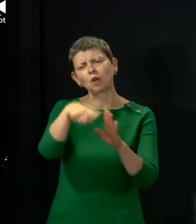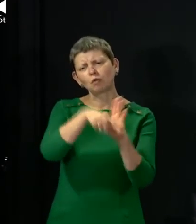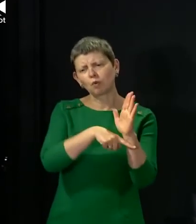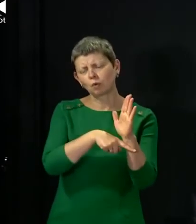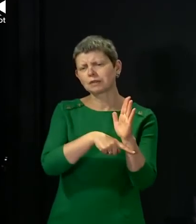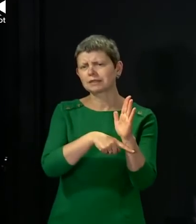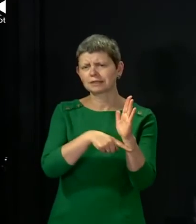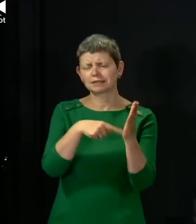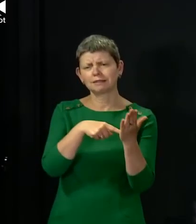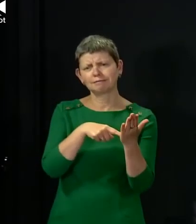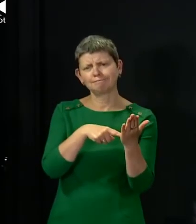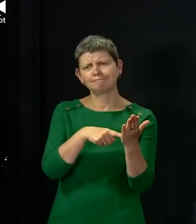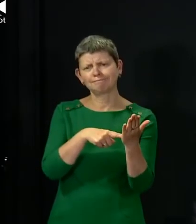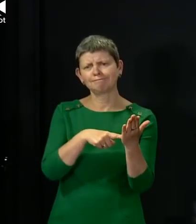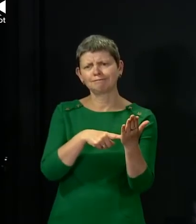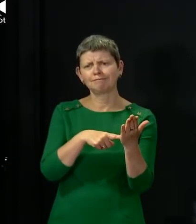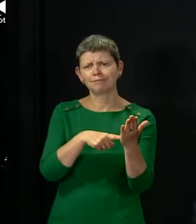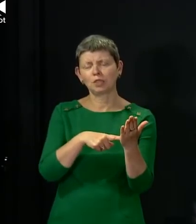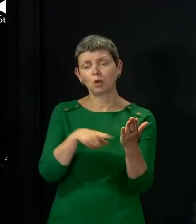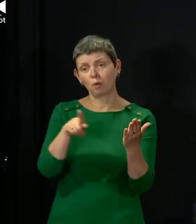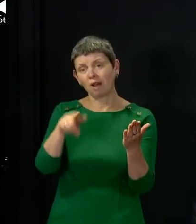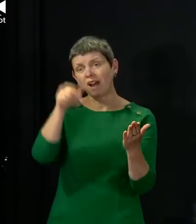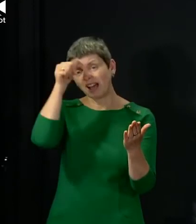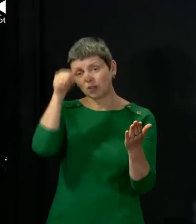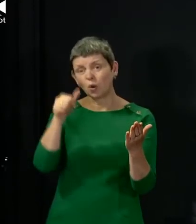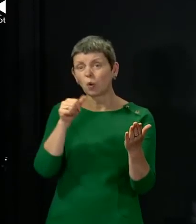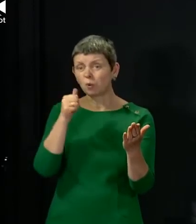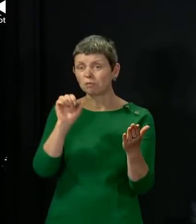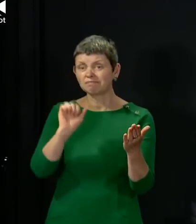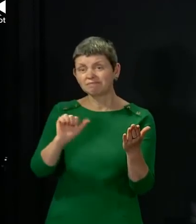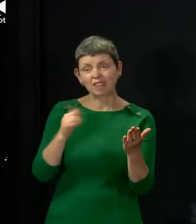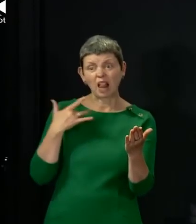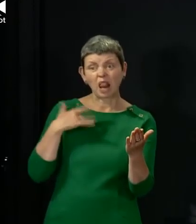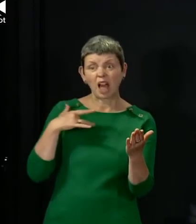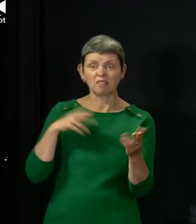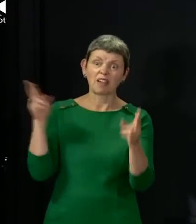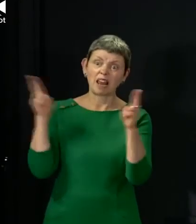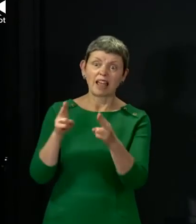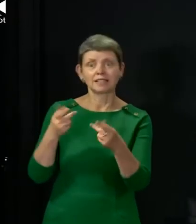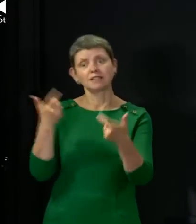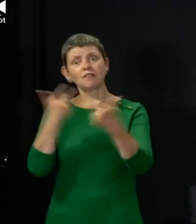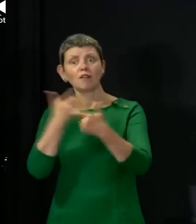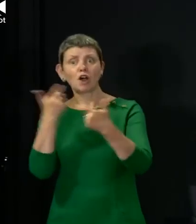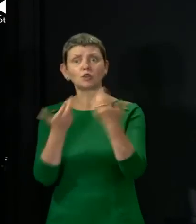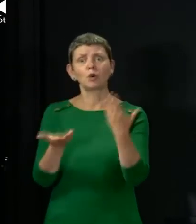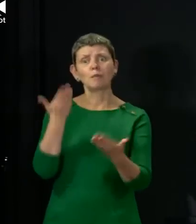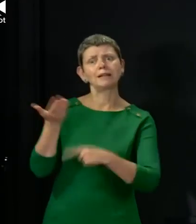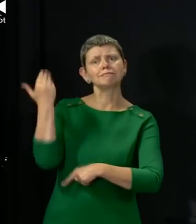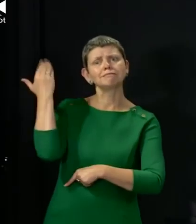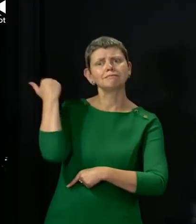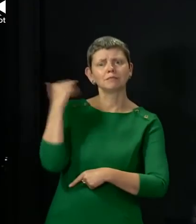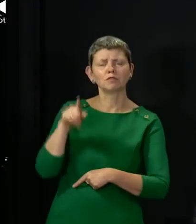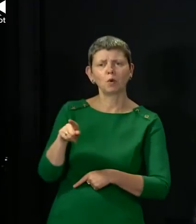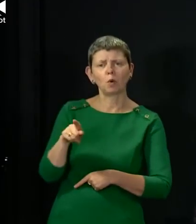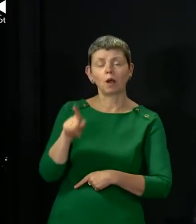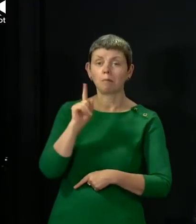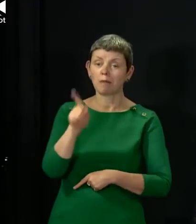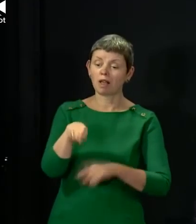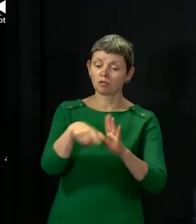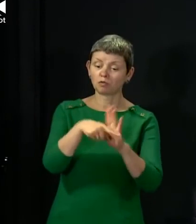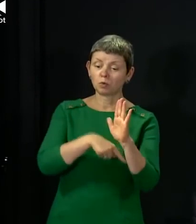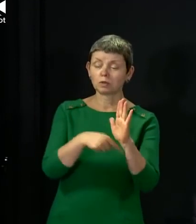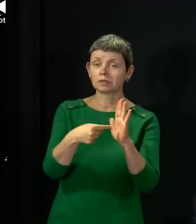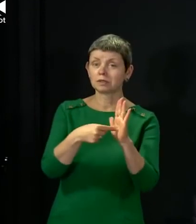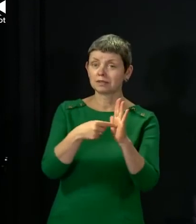difficult or to take the fun out of your life I know they're doing all of that but that's not the purpose of them they are there to keep you safe and to keep your family